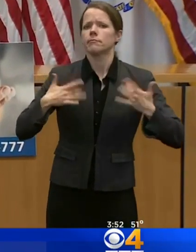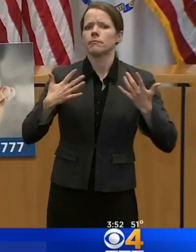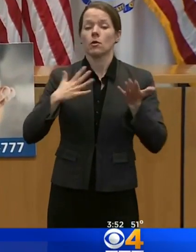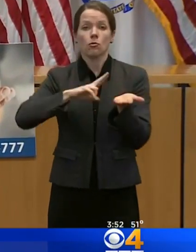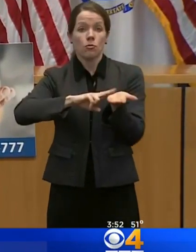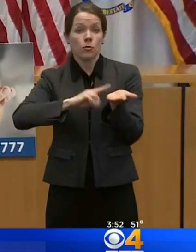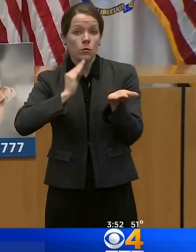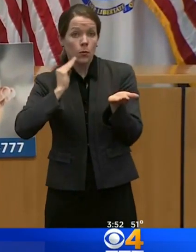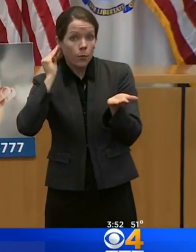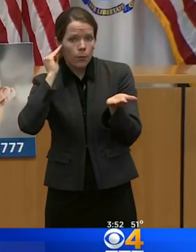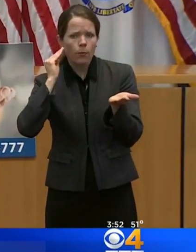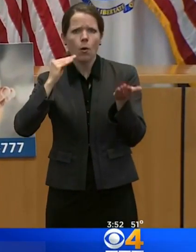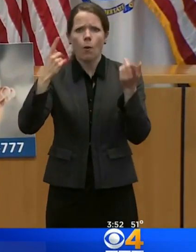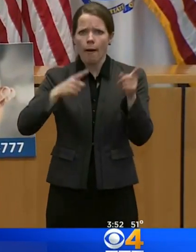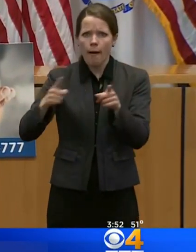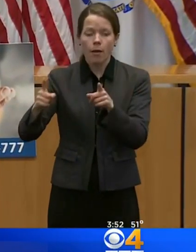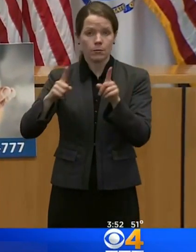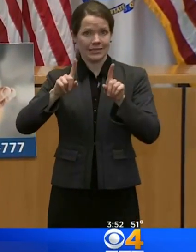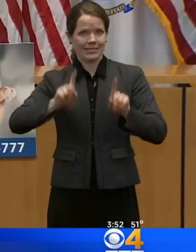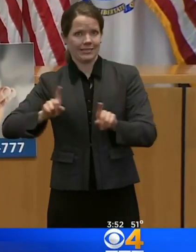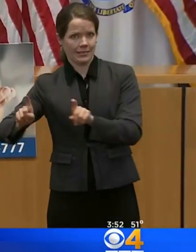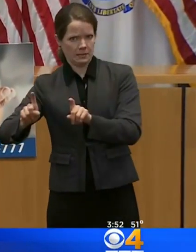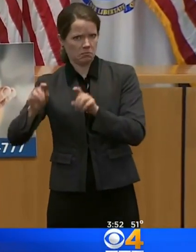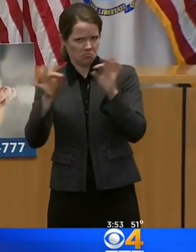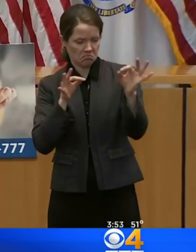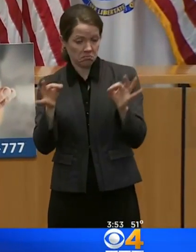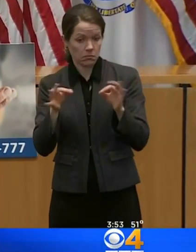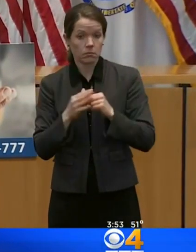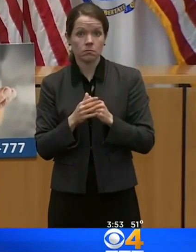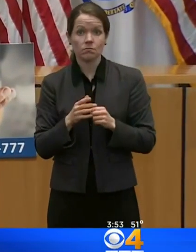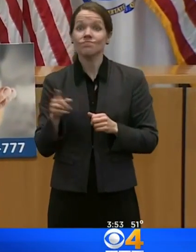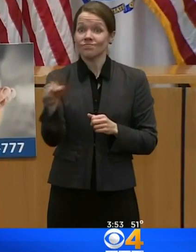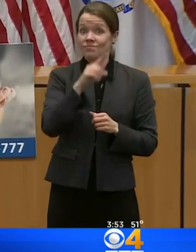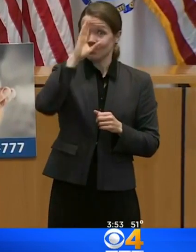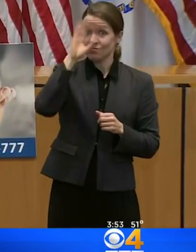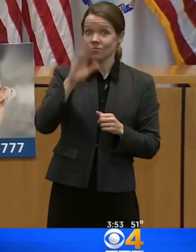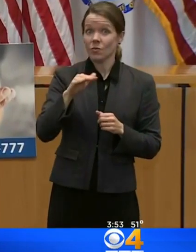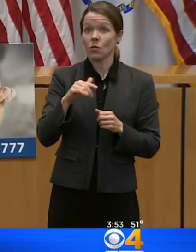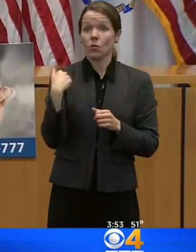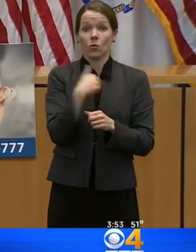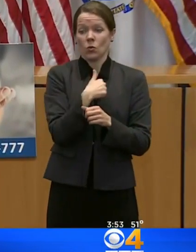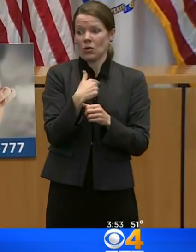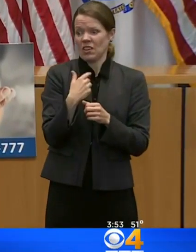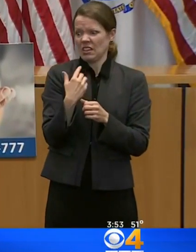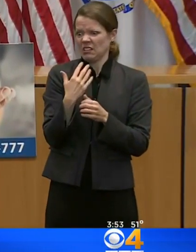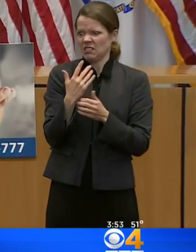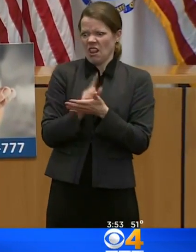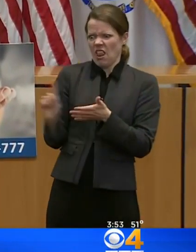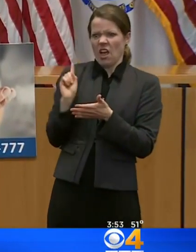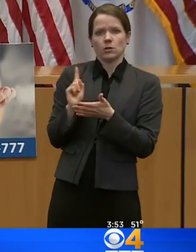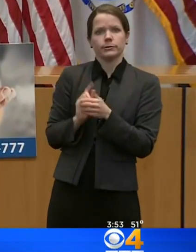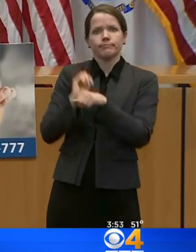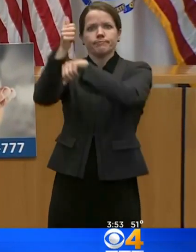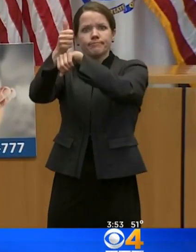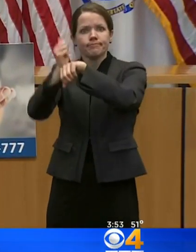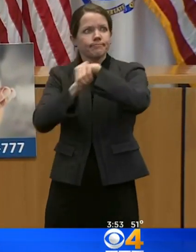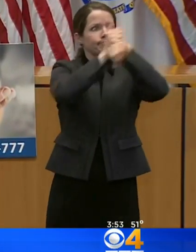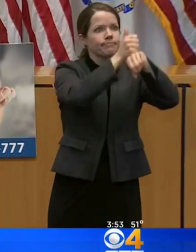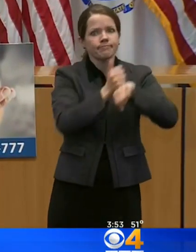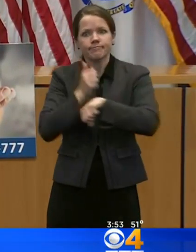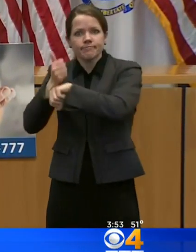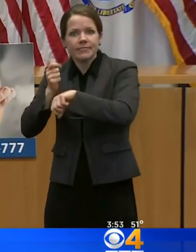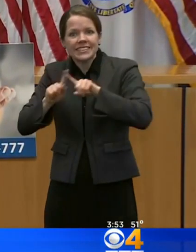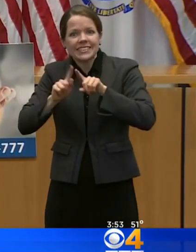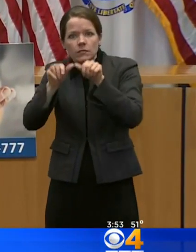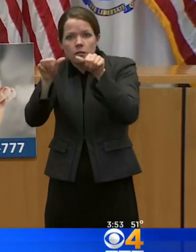reporting on testing. So as you know the mobile testing program that was launched last week has provided as of yesterday